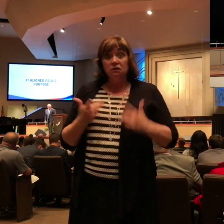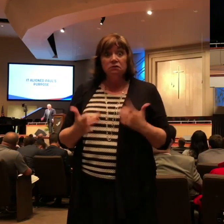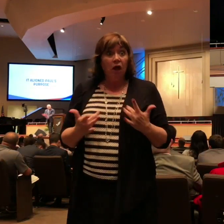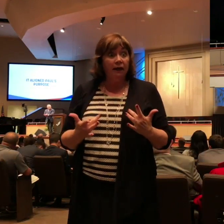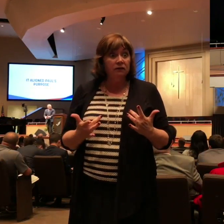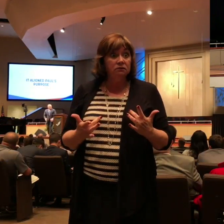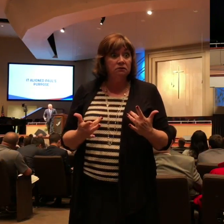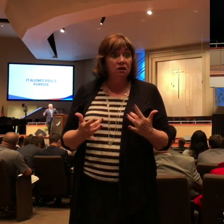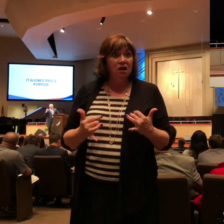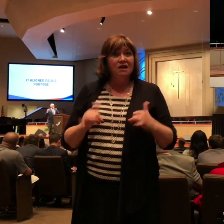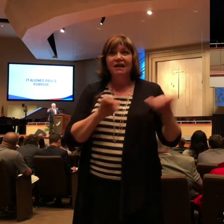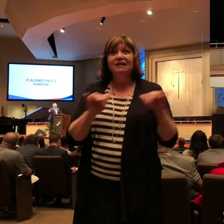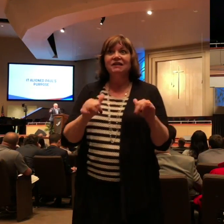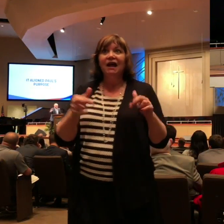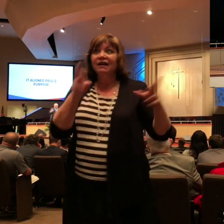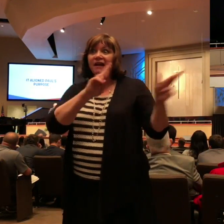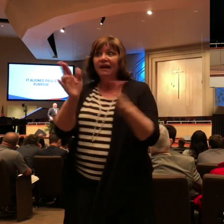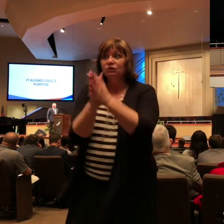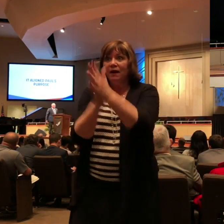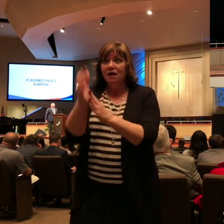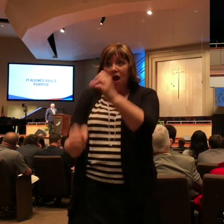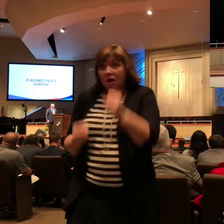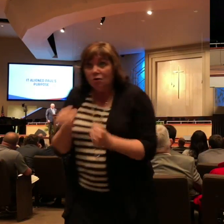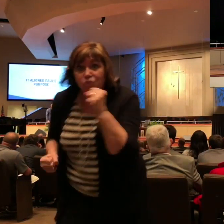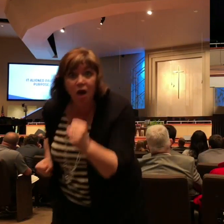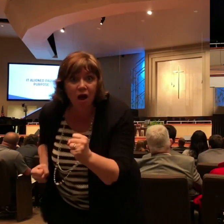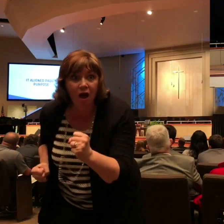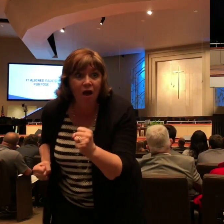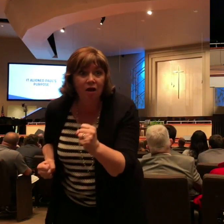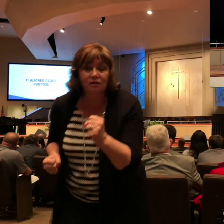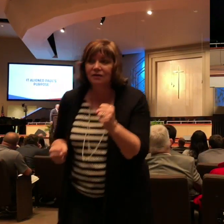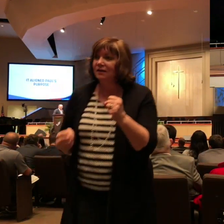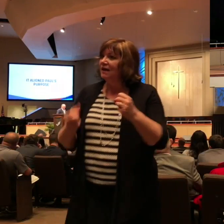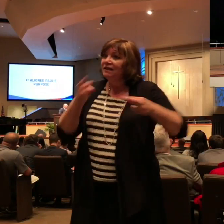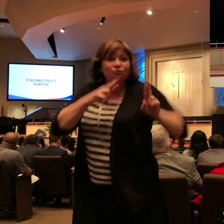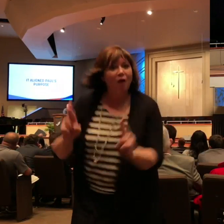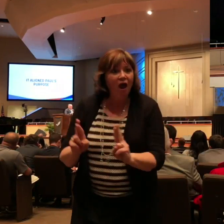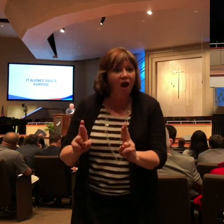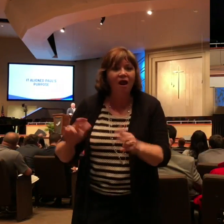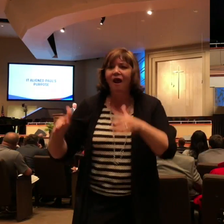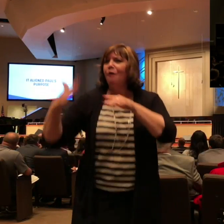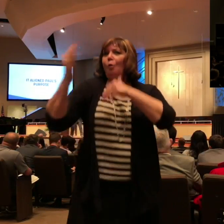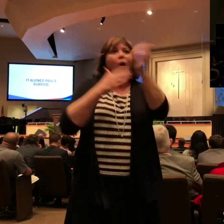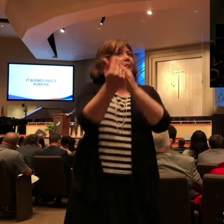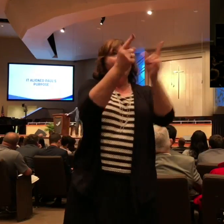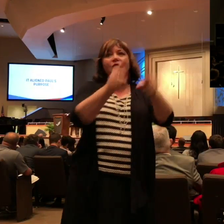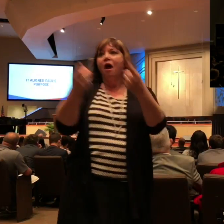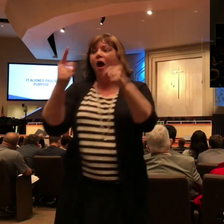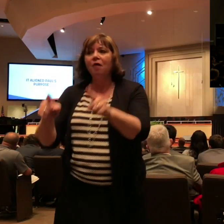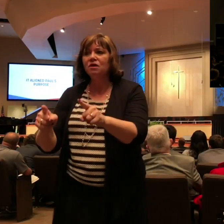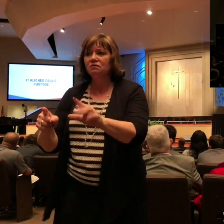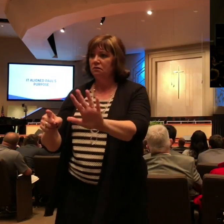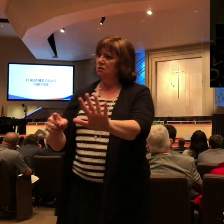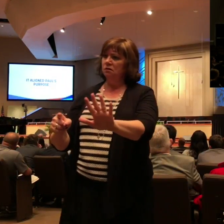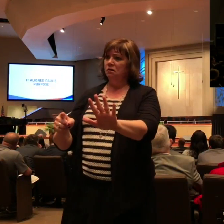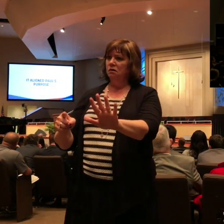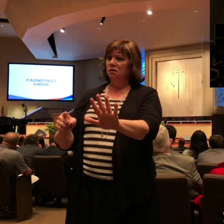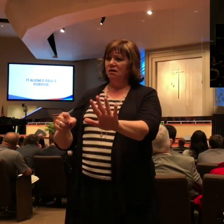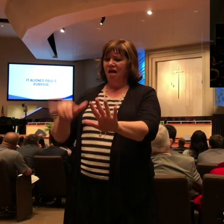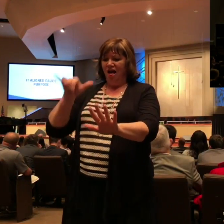line Paul said man let me get in that courtroom of Nero I want to get in there I mean Nero was nuts the guy